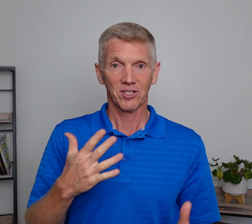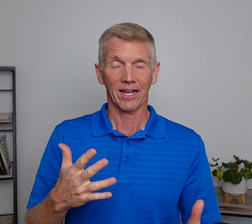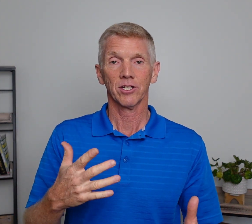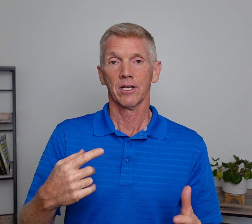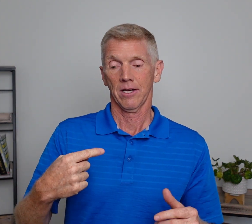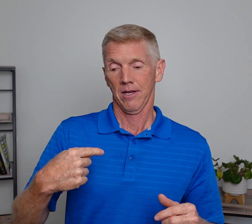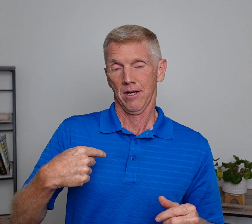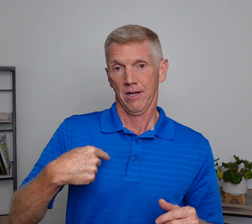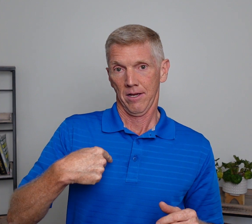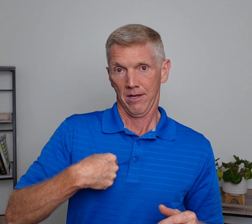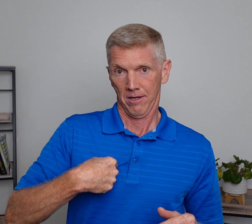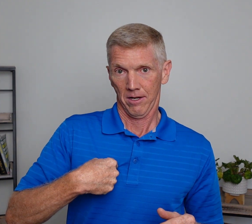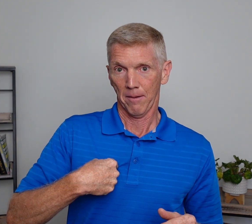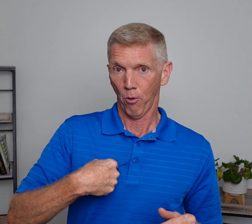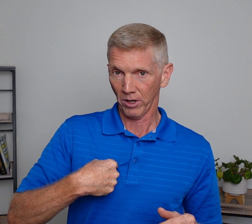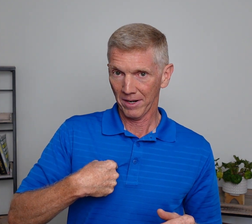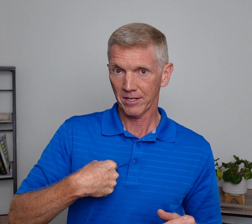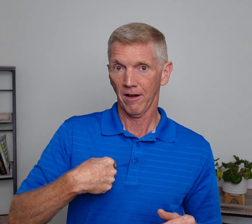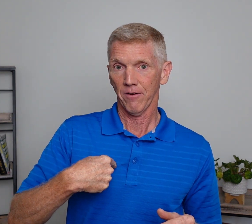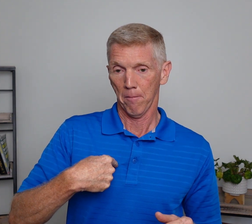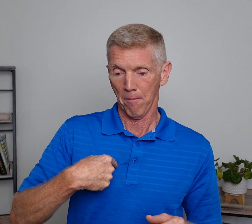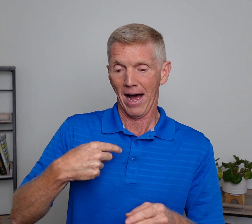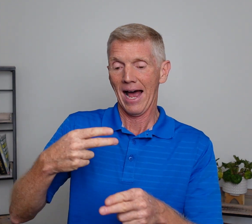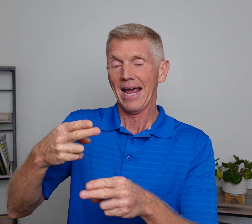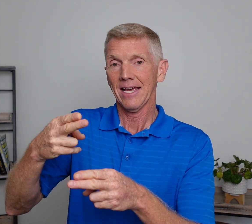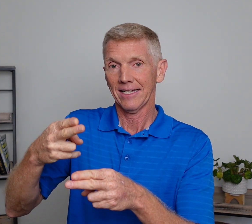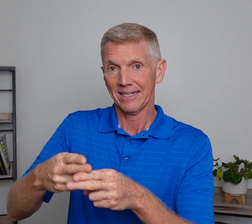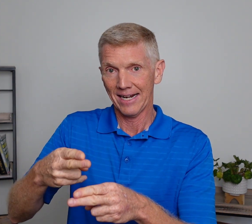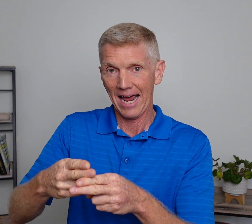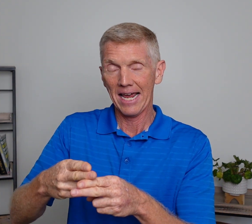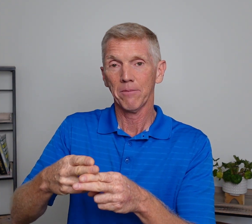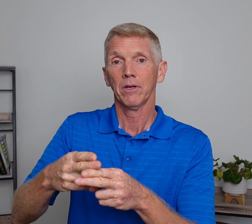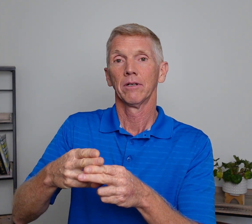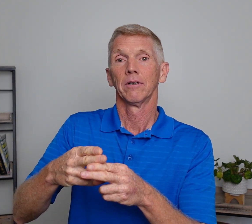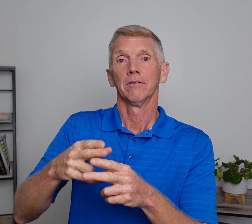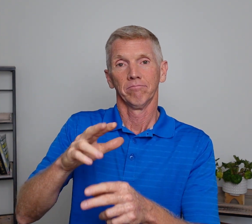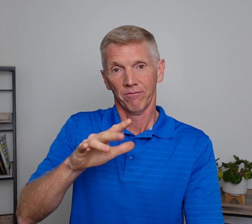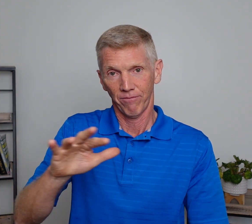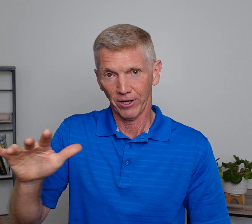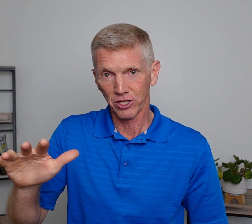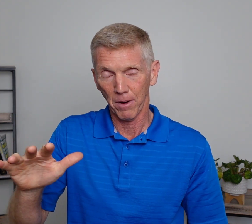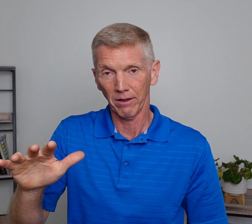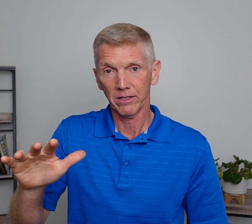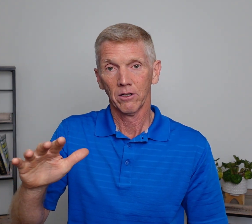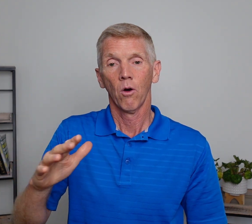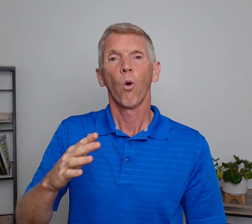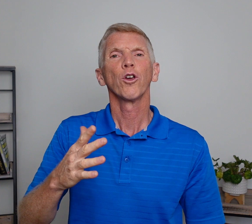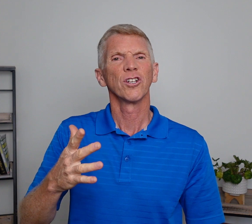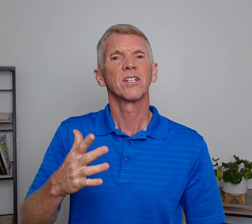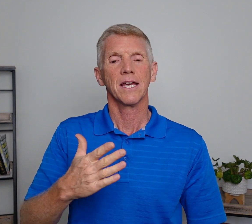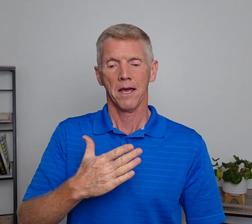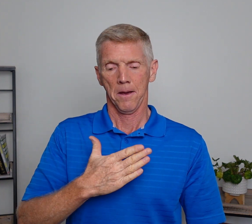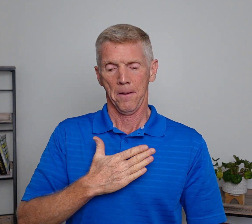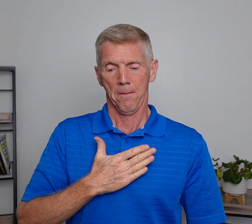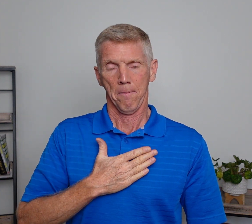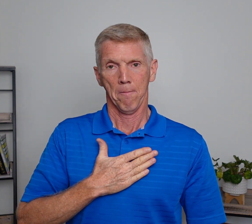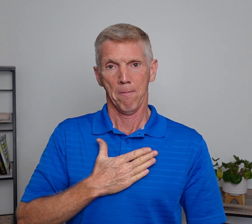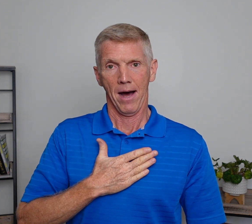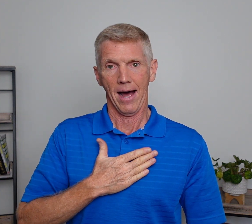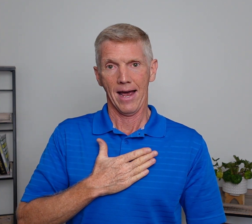sentence. I'm pointing to myself. My, name. Fingerspell it. Or you'll see my